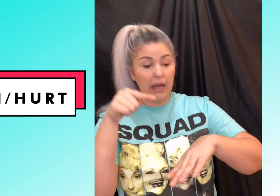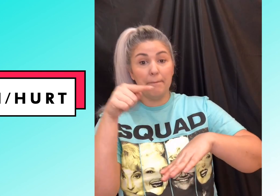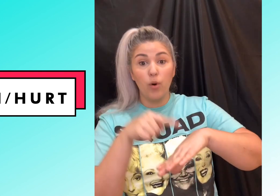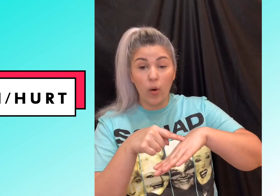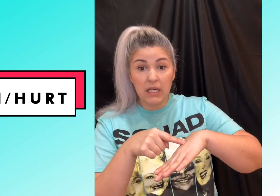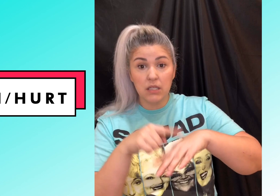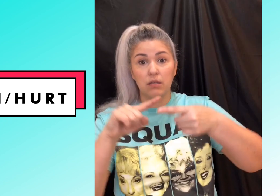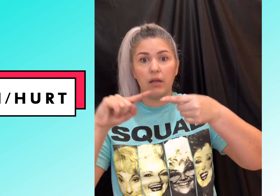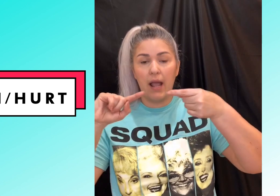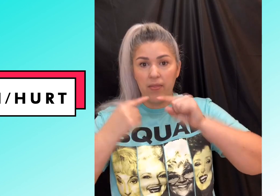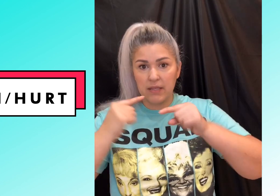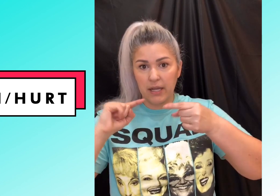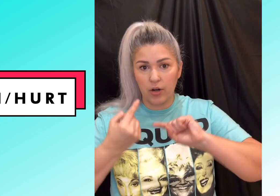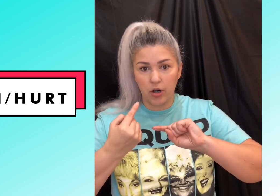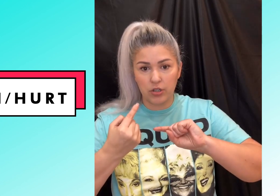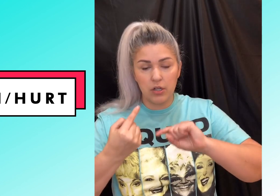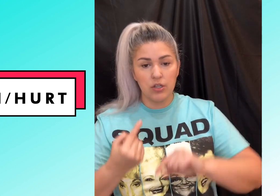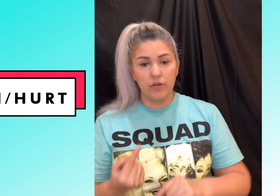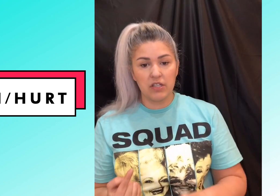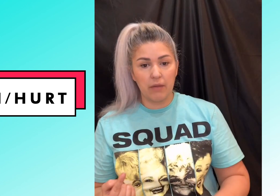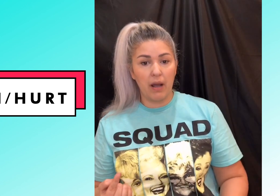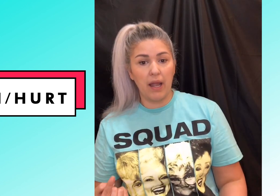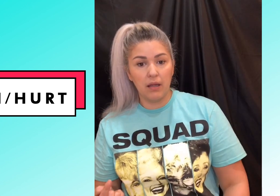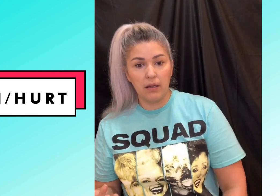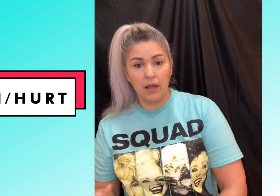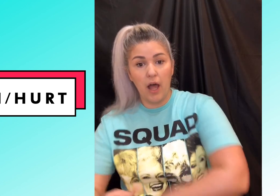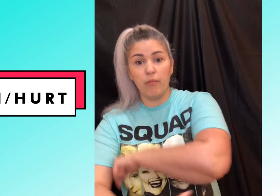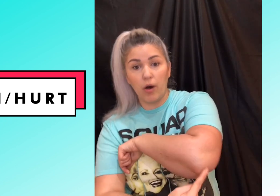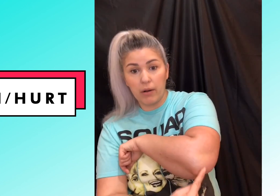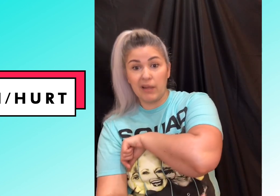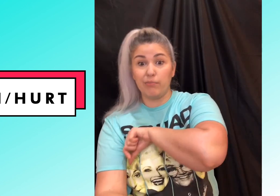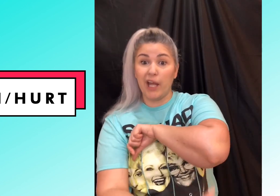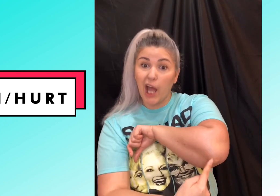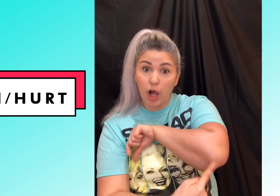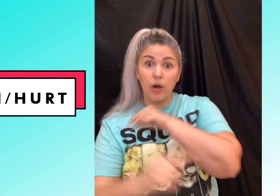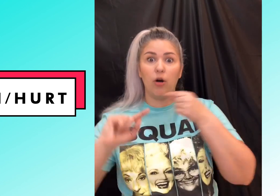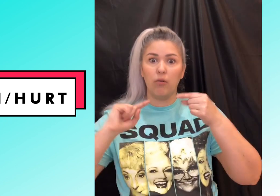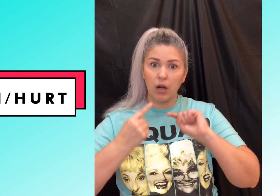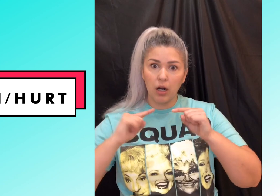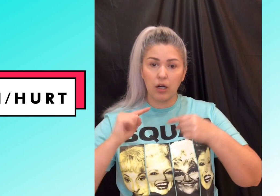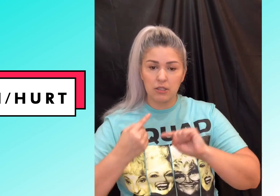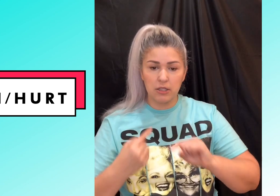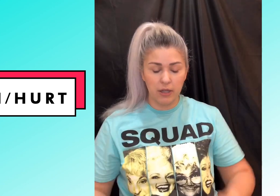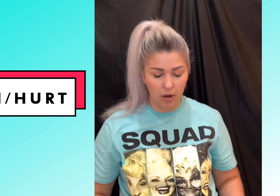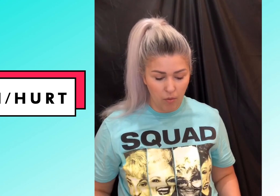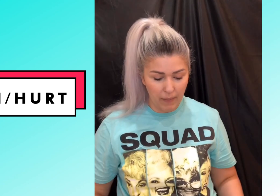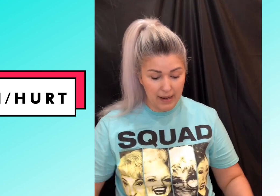I can point and then sign hurt so it's like my elbow and be like my elbow hurts you know or my